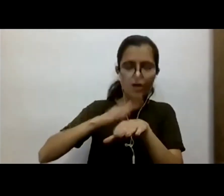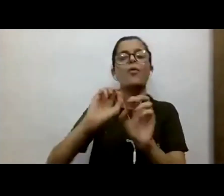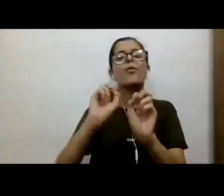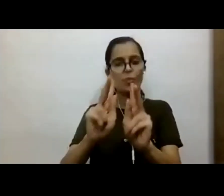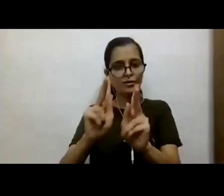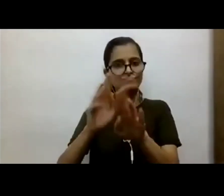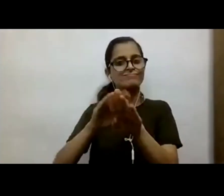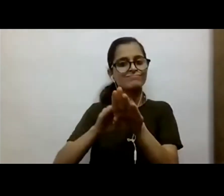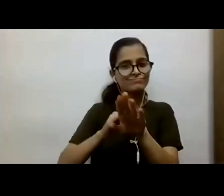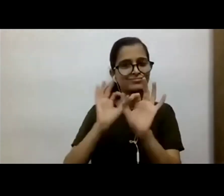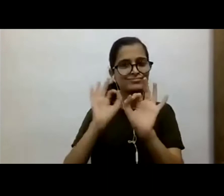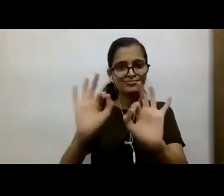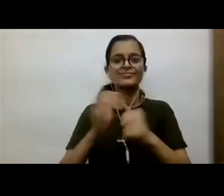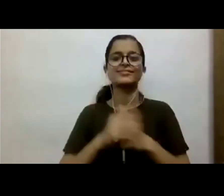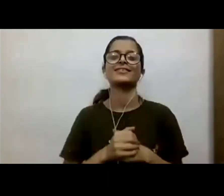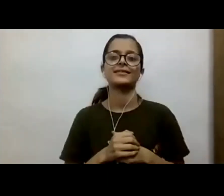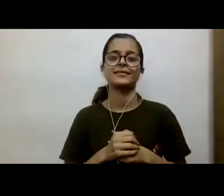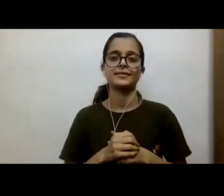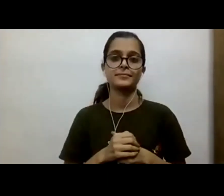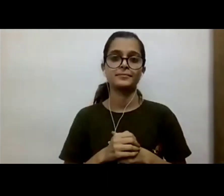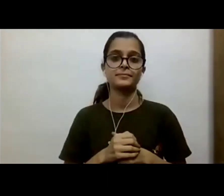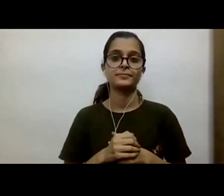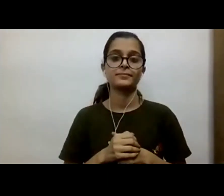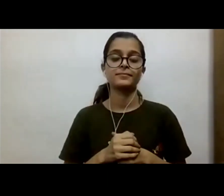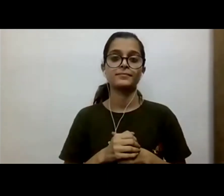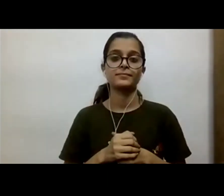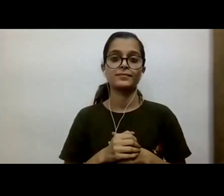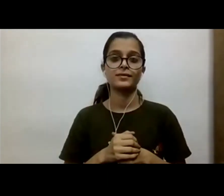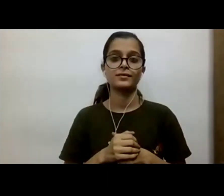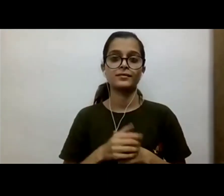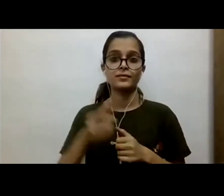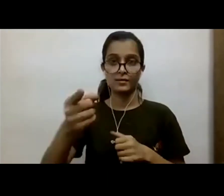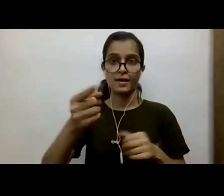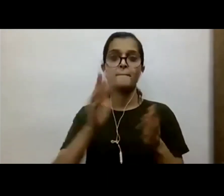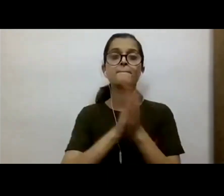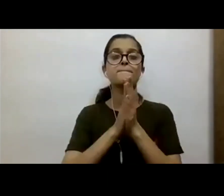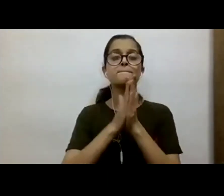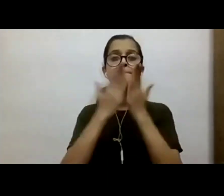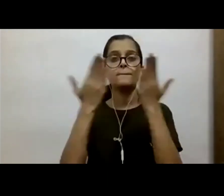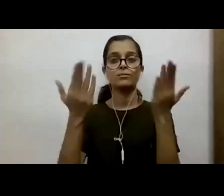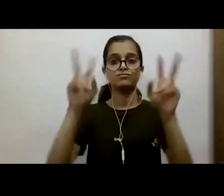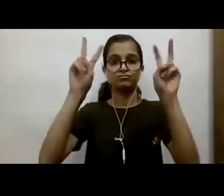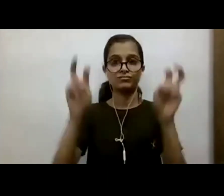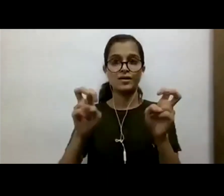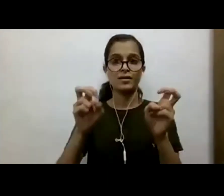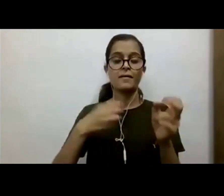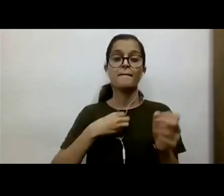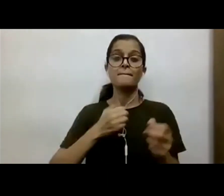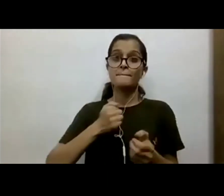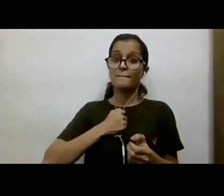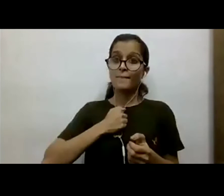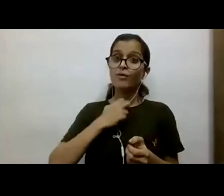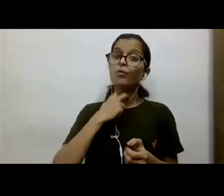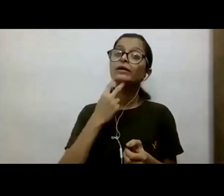But there it is. I am to show you this book title, My Voice, My Verse.